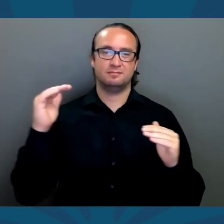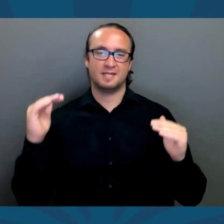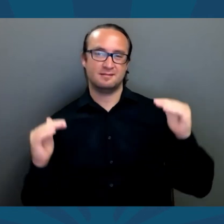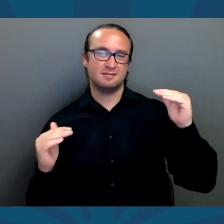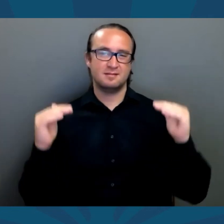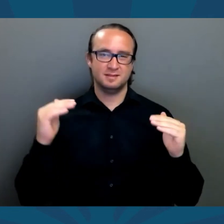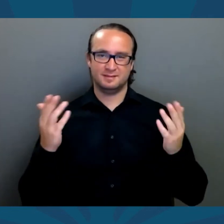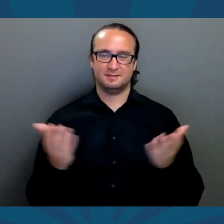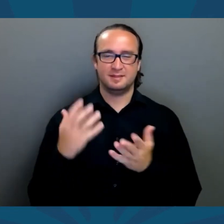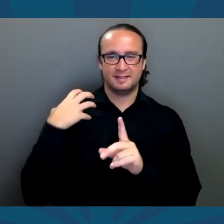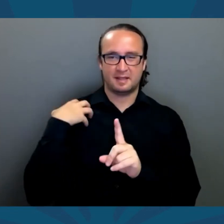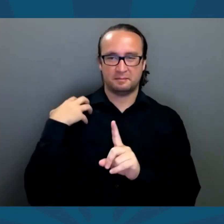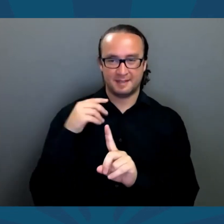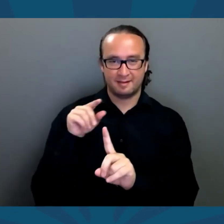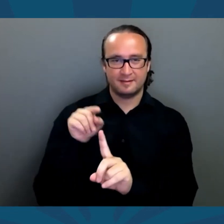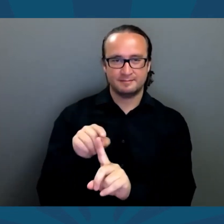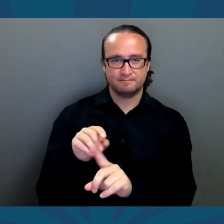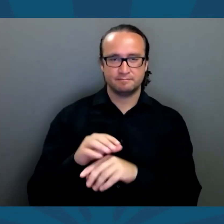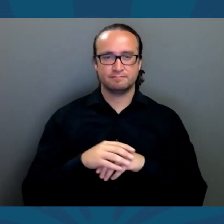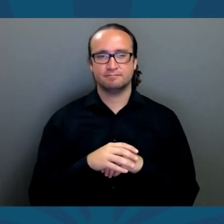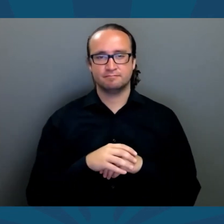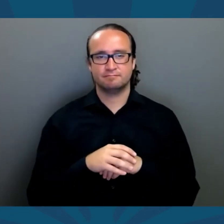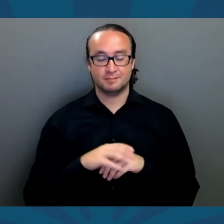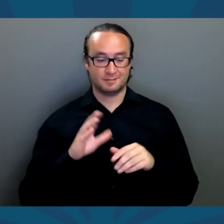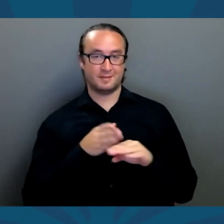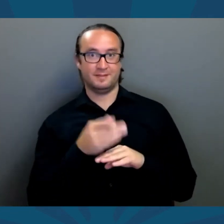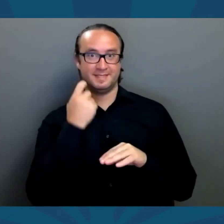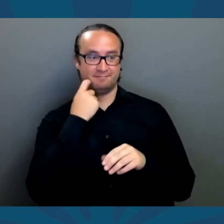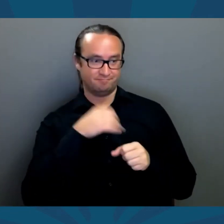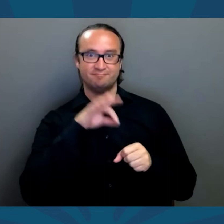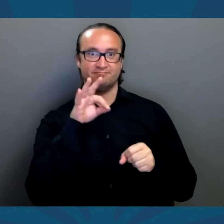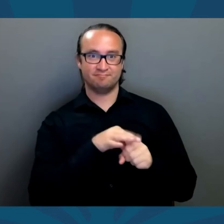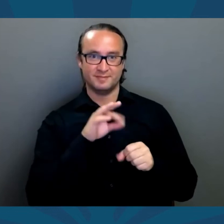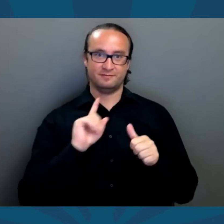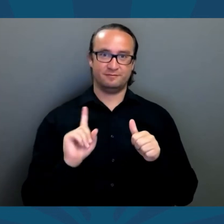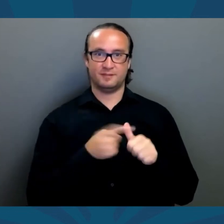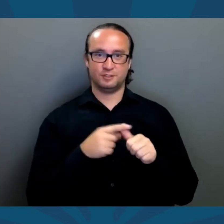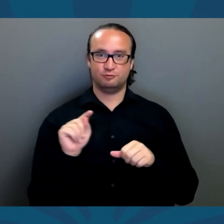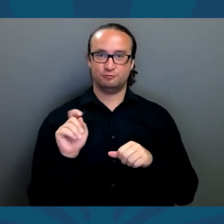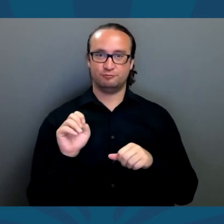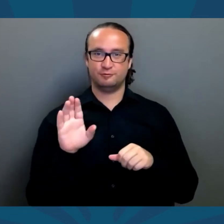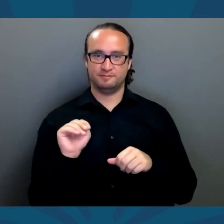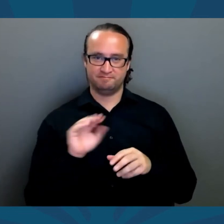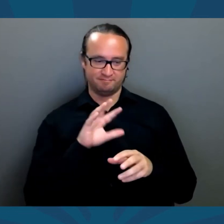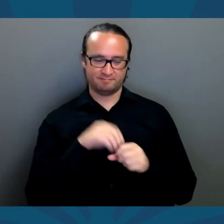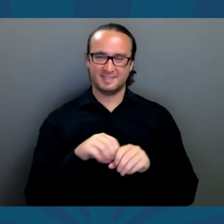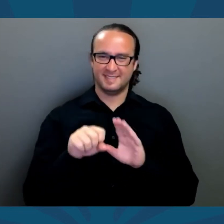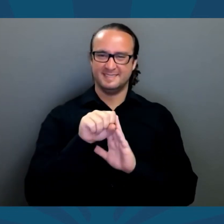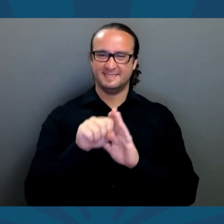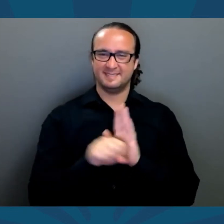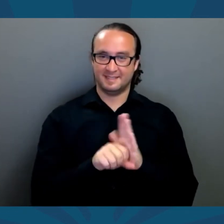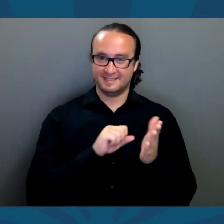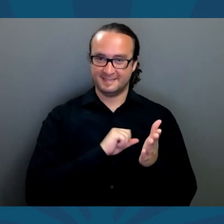what truly motivates me is the need for more balance at the Capitol. After being elected to my first term